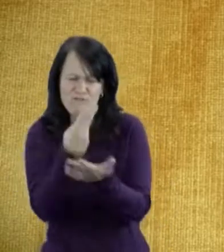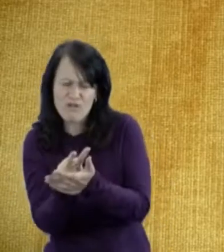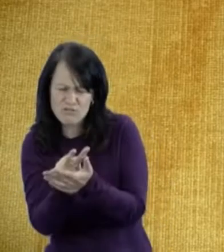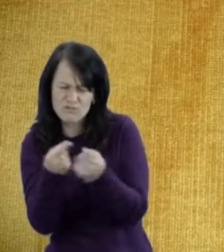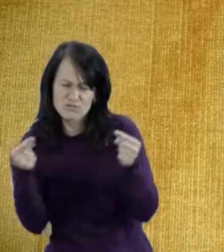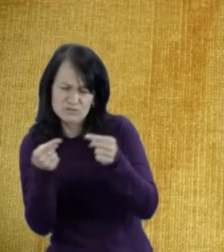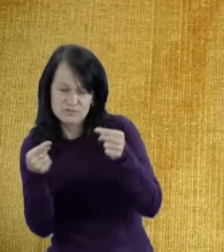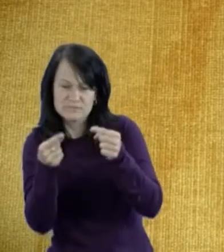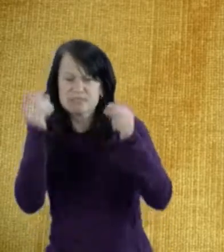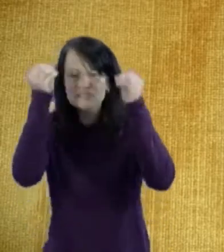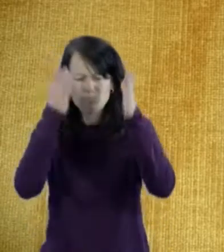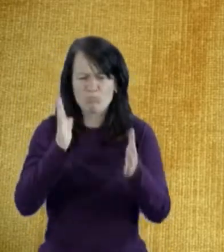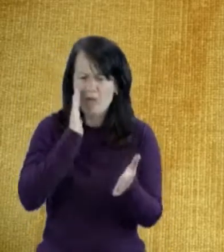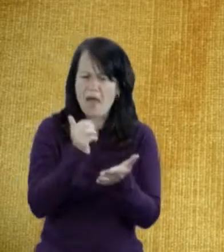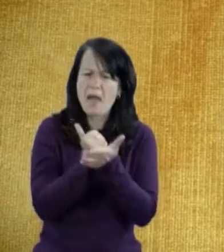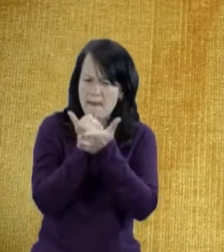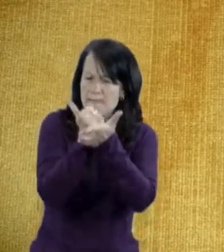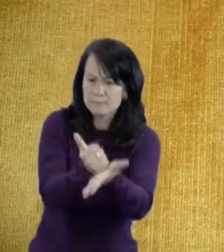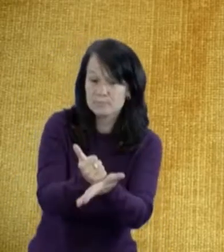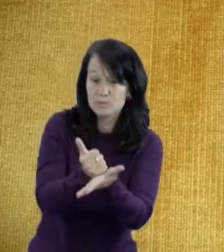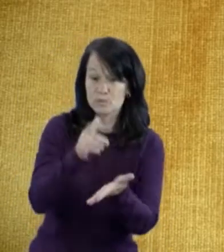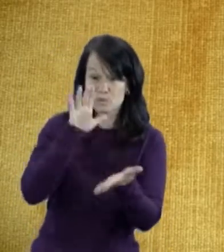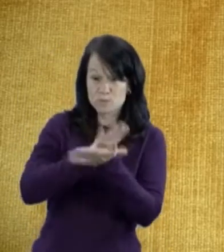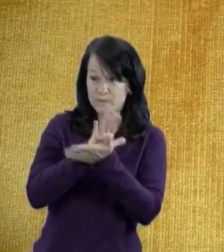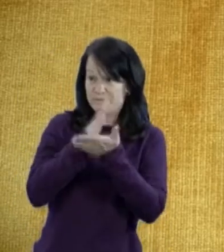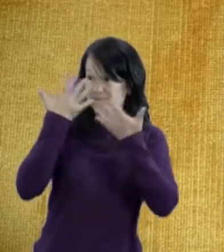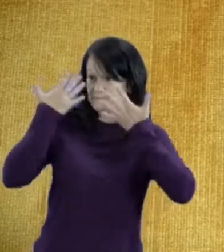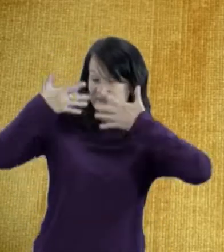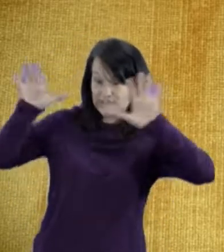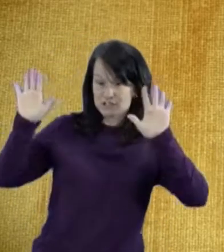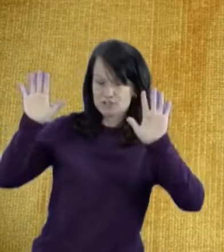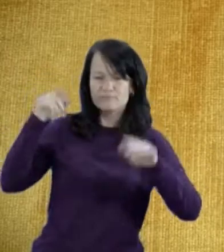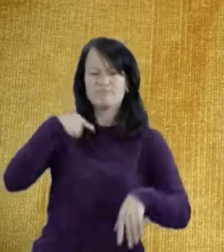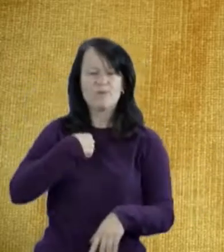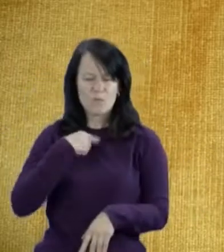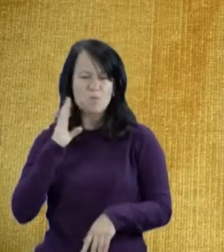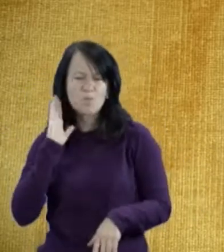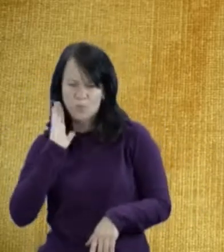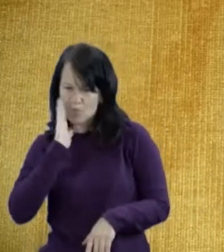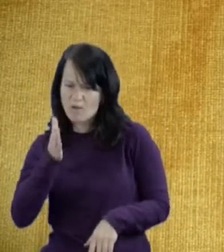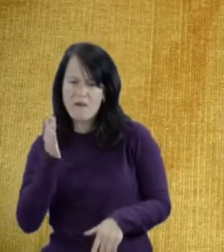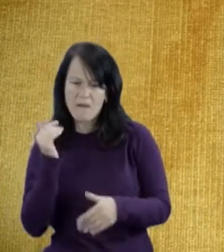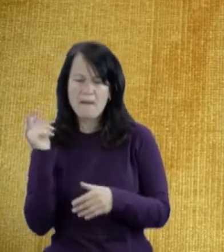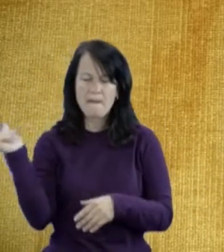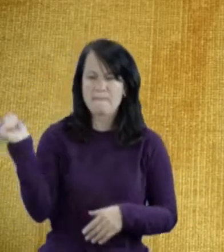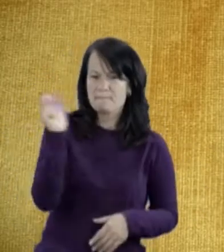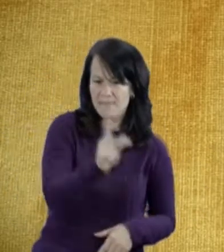Your teachers will help if you fall and get hurt And when school is over, I'll come back to you